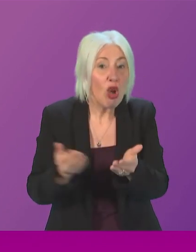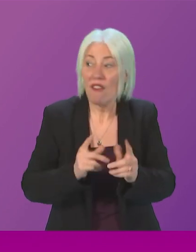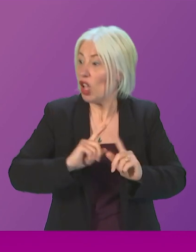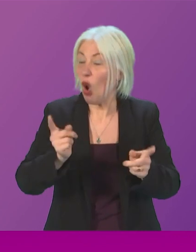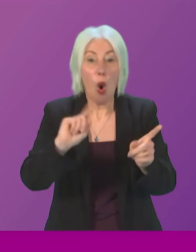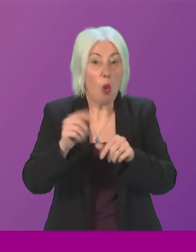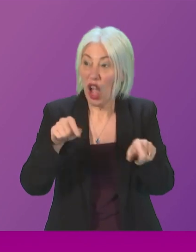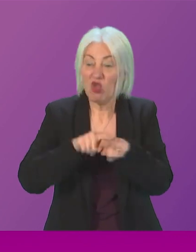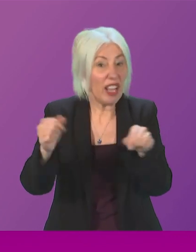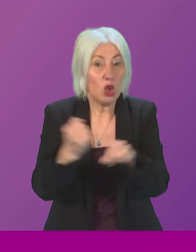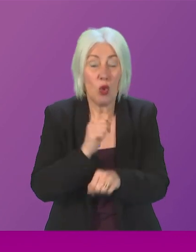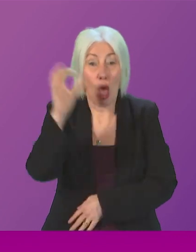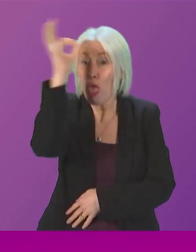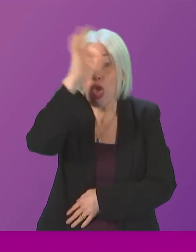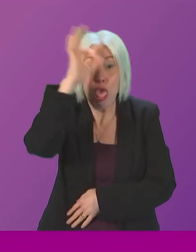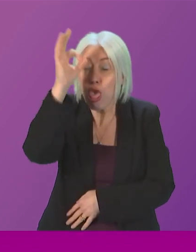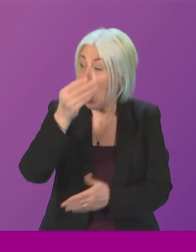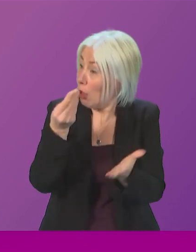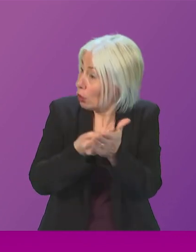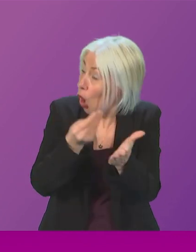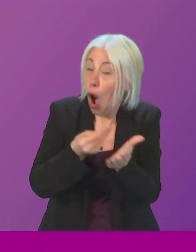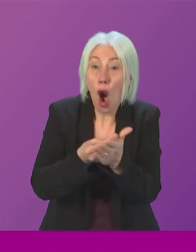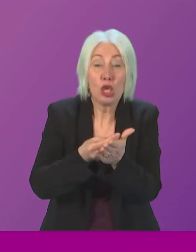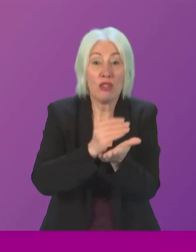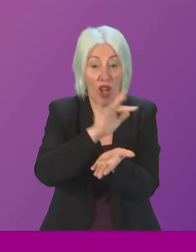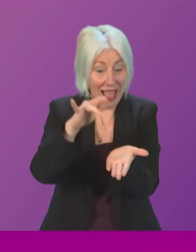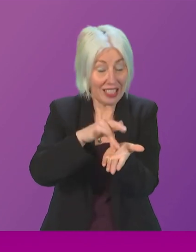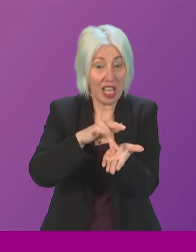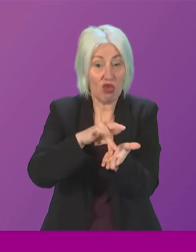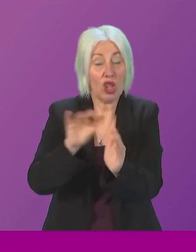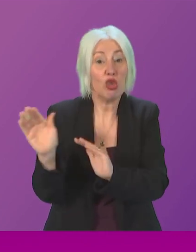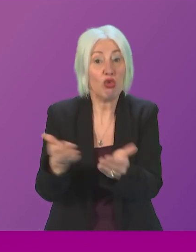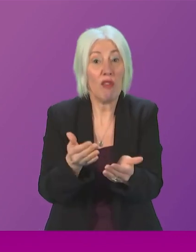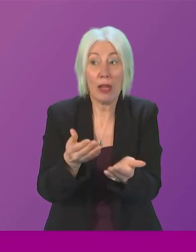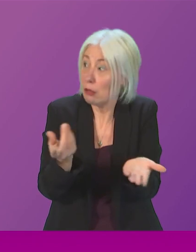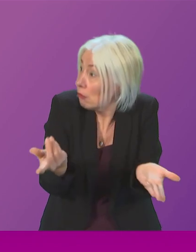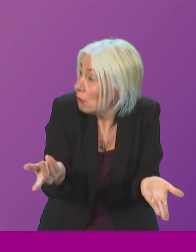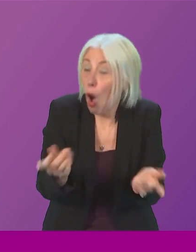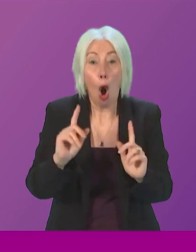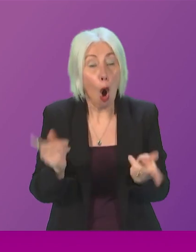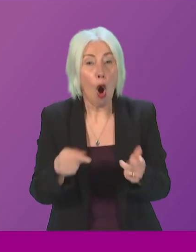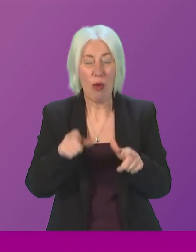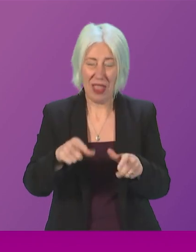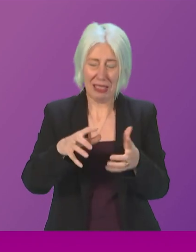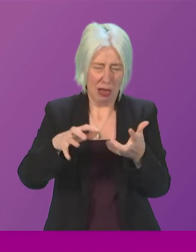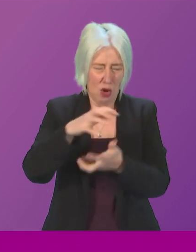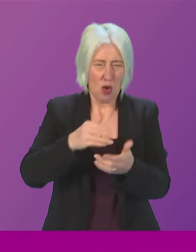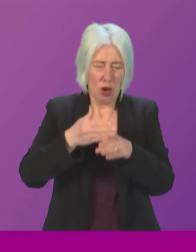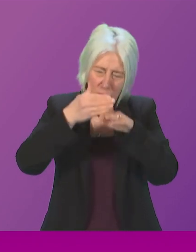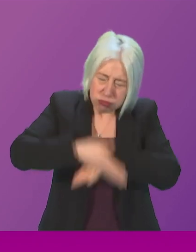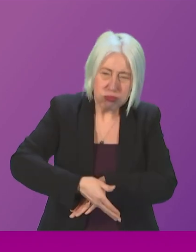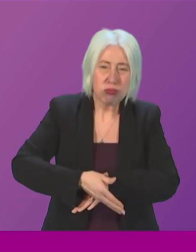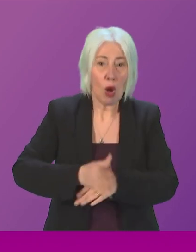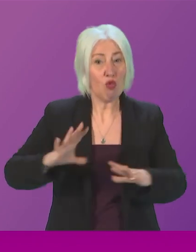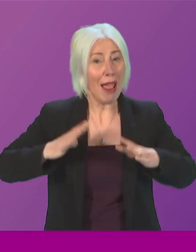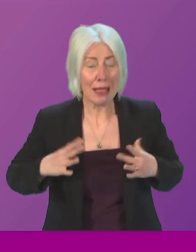Hamza Youssef has no idea how much this centralised care service is going to cost, or when this bureaucratic nightmare will be